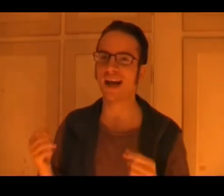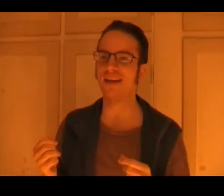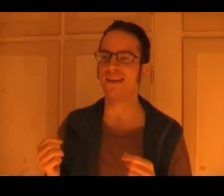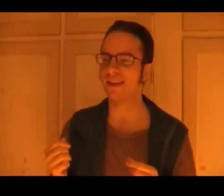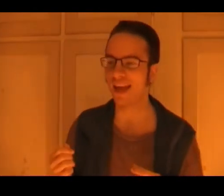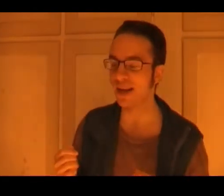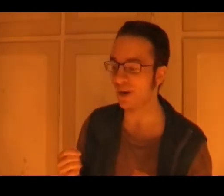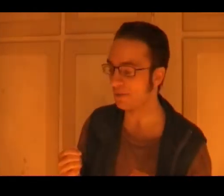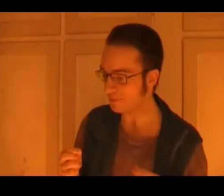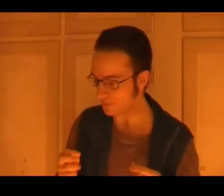Anyway,